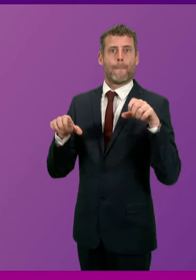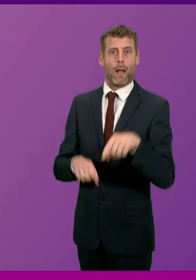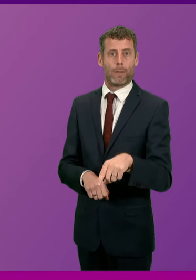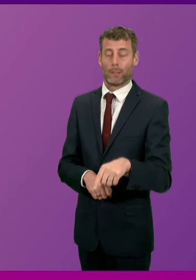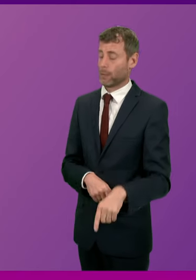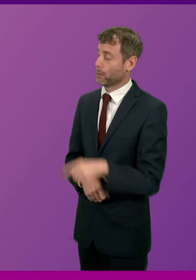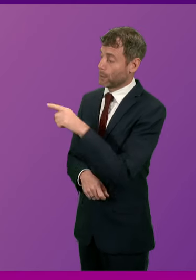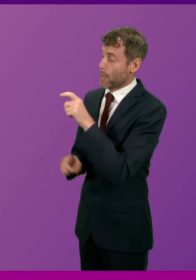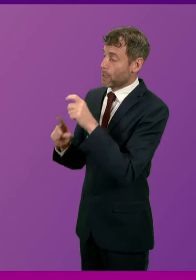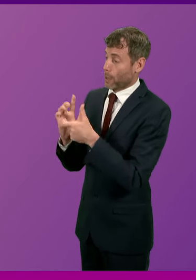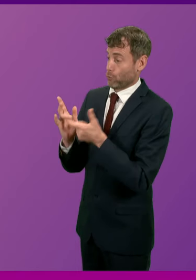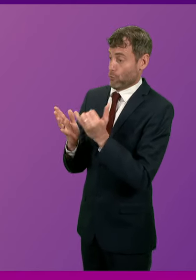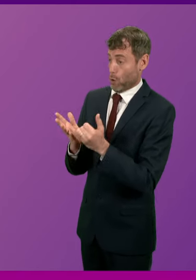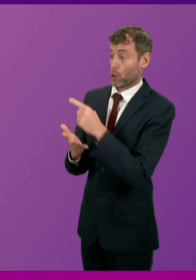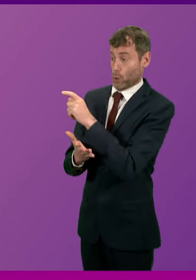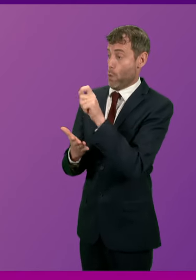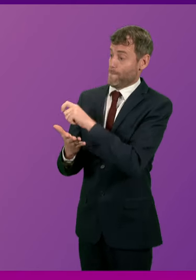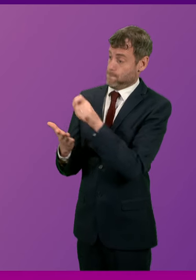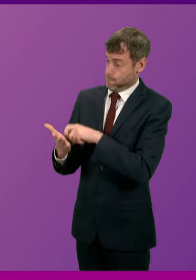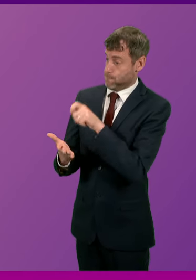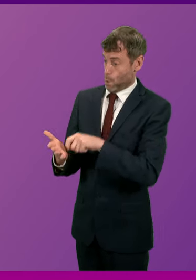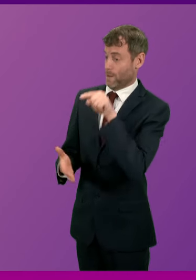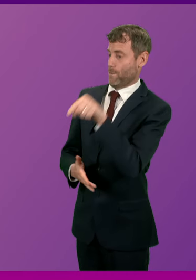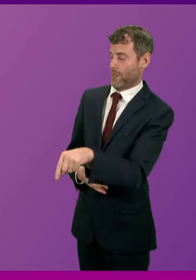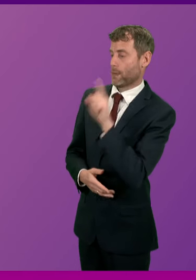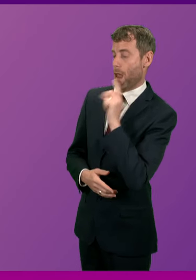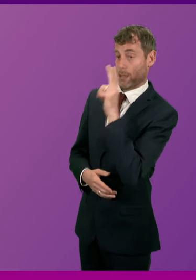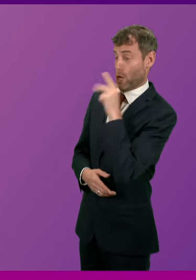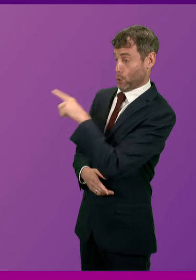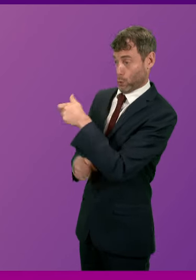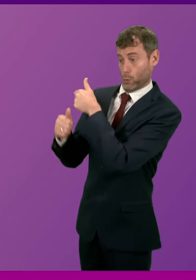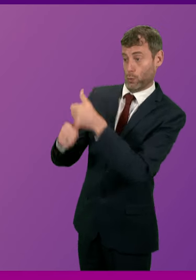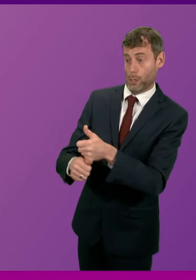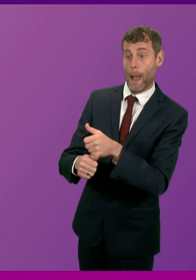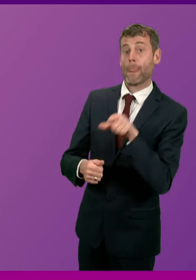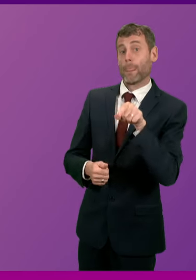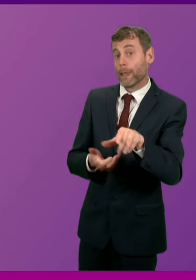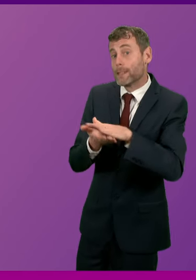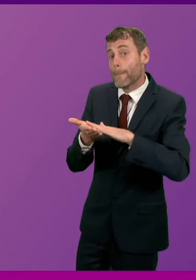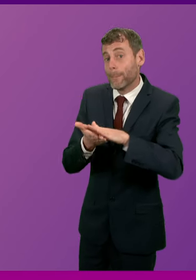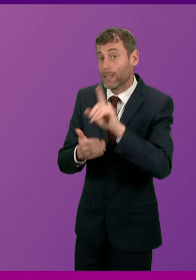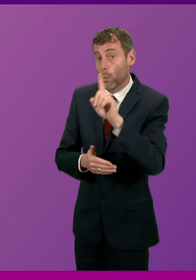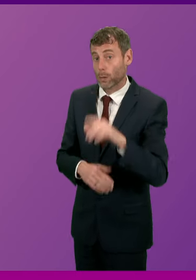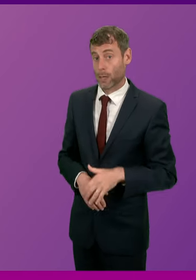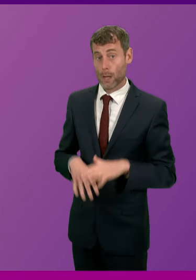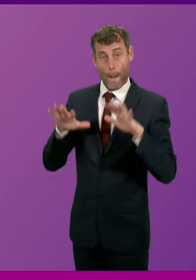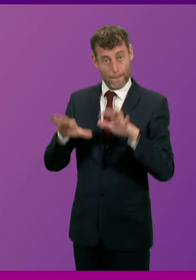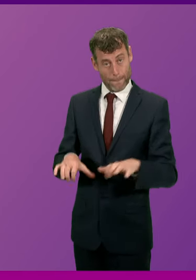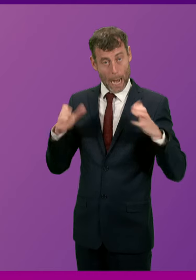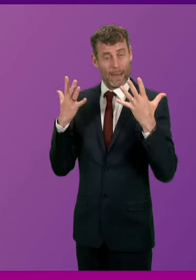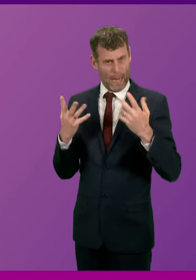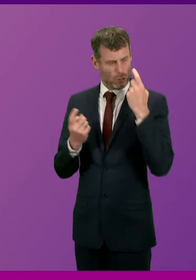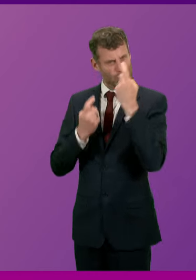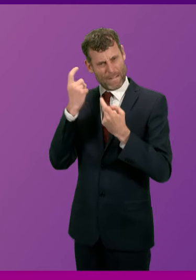voted for last night. And what that means is that Parliament has got to consider